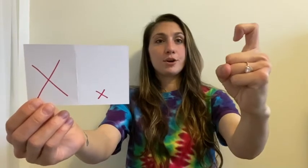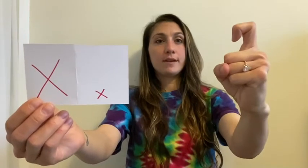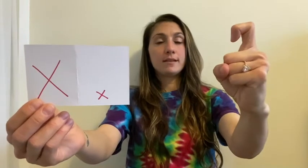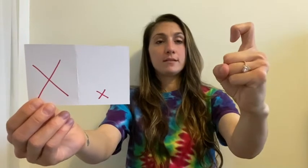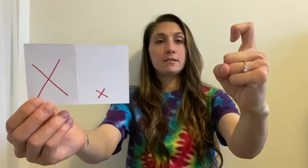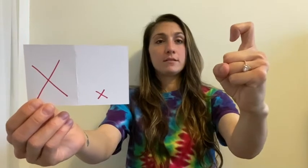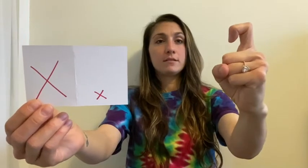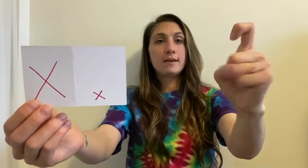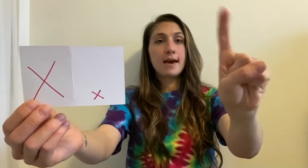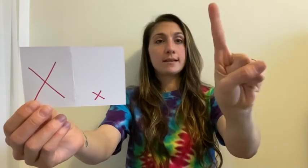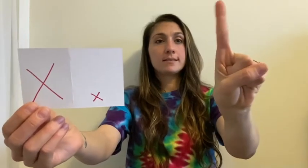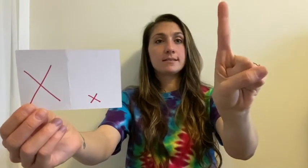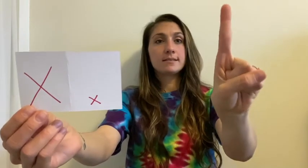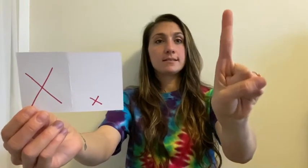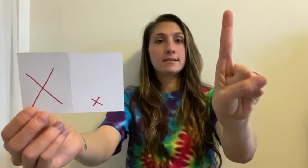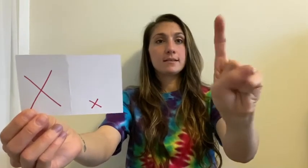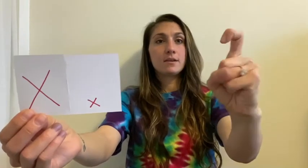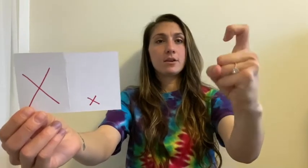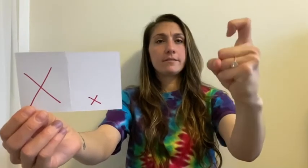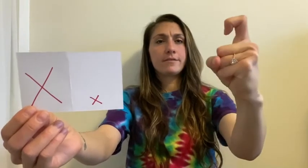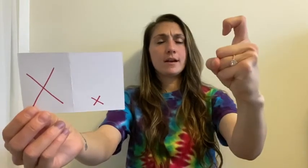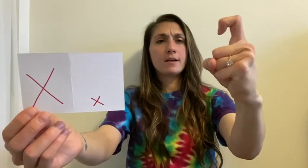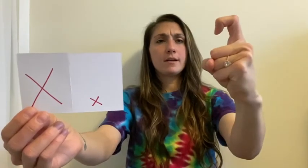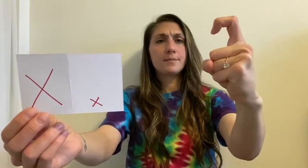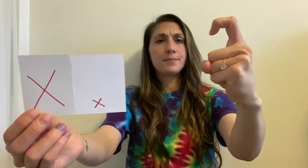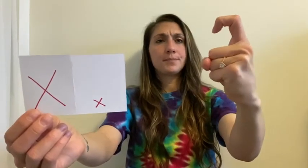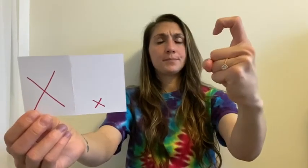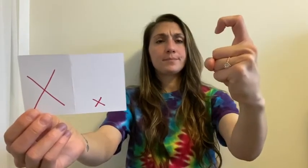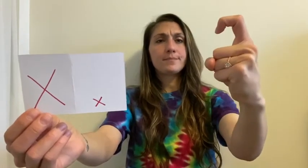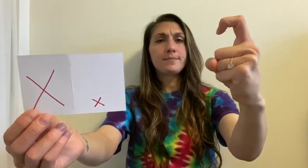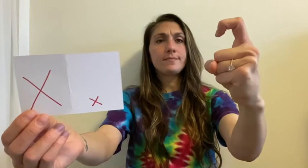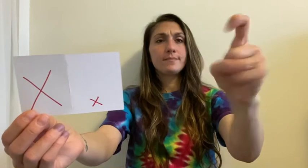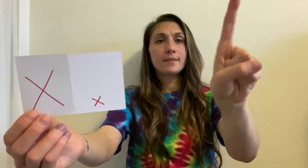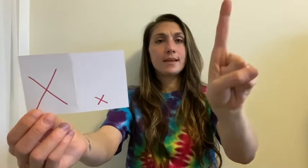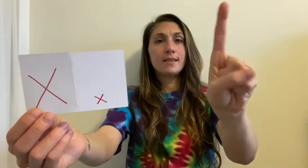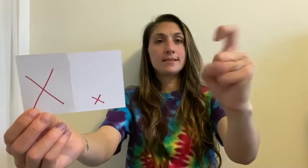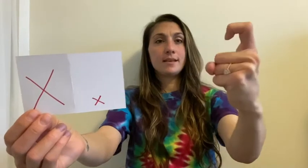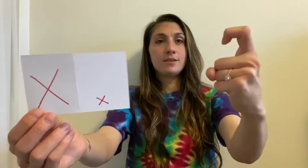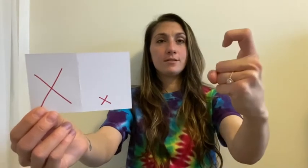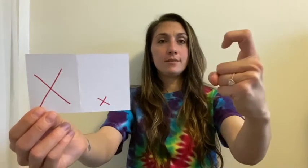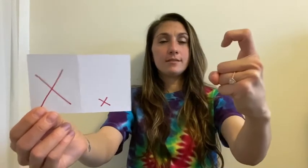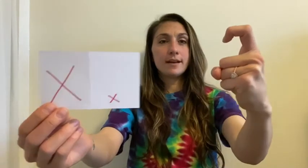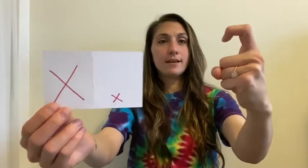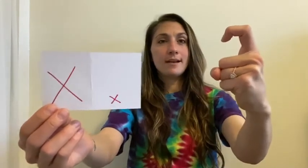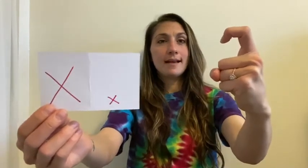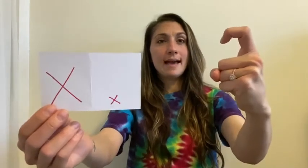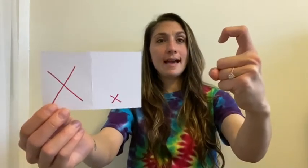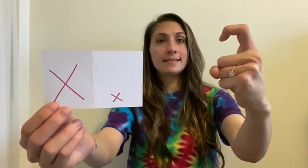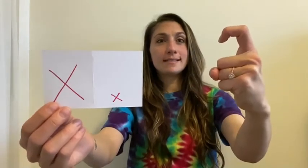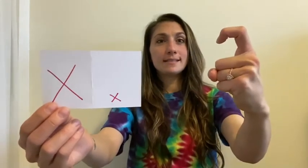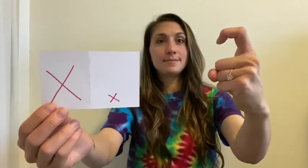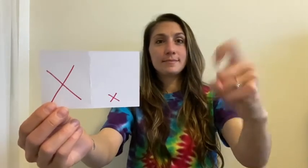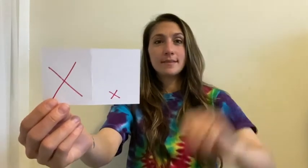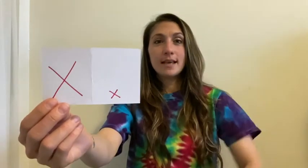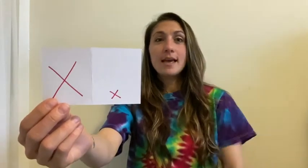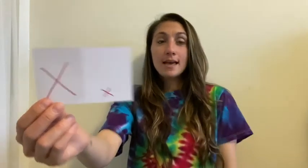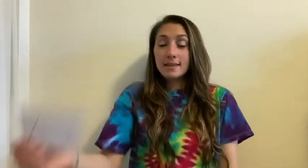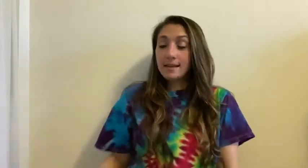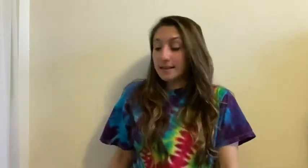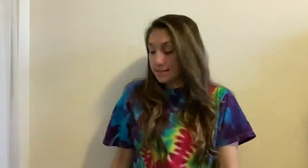it. X. And curve your finger. And that's how you do the letter X. The next letter